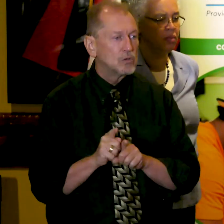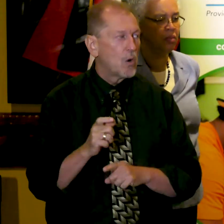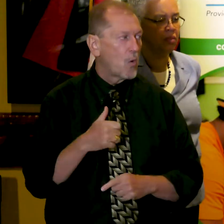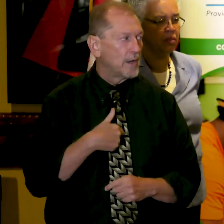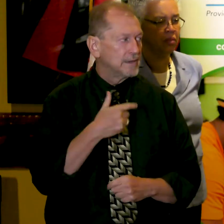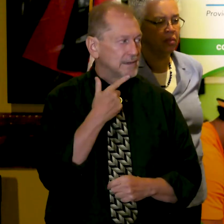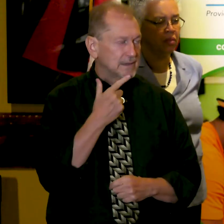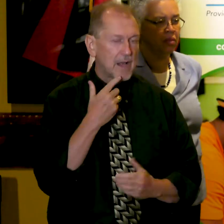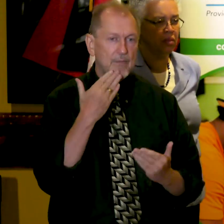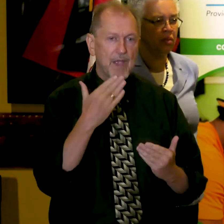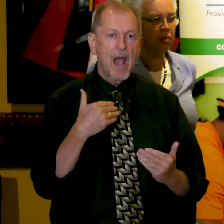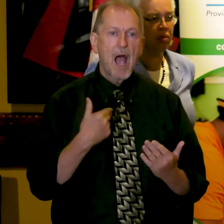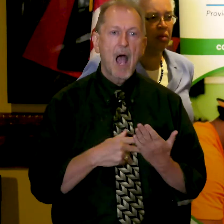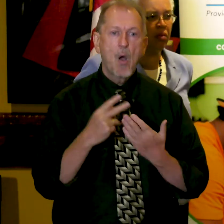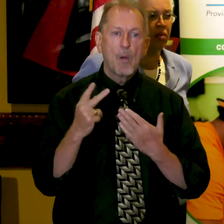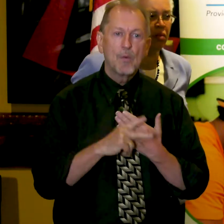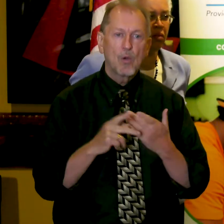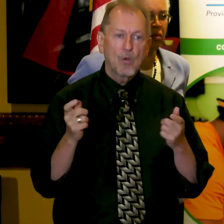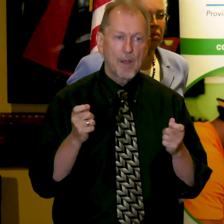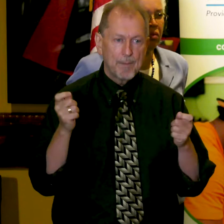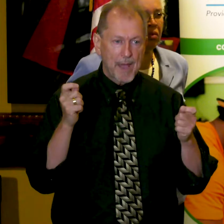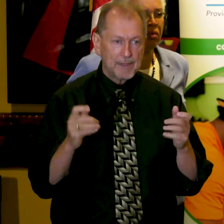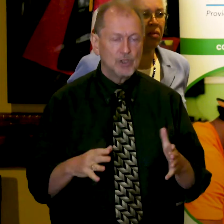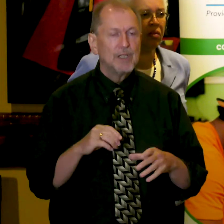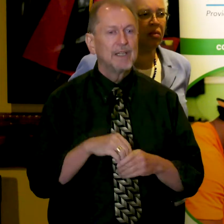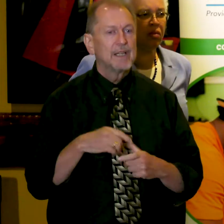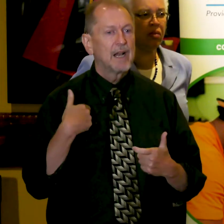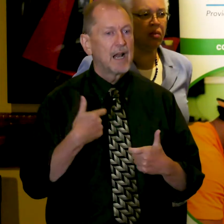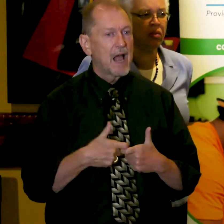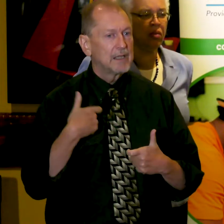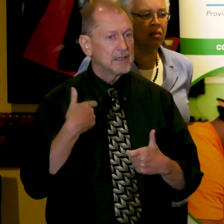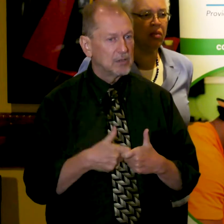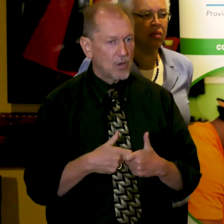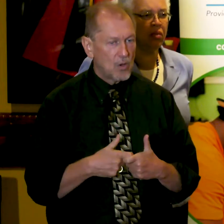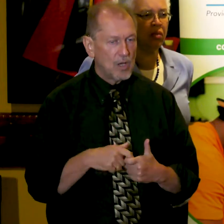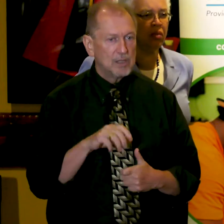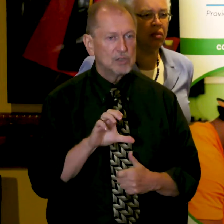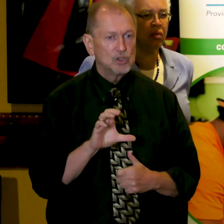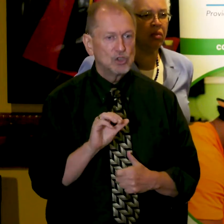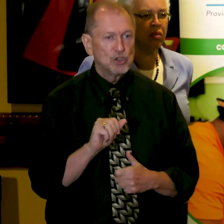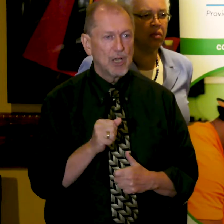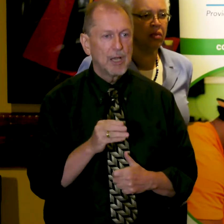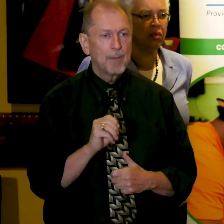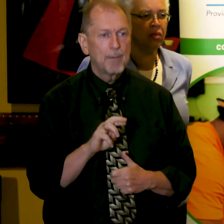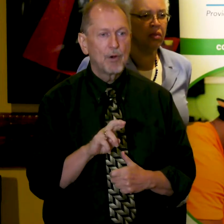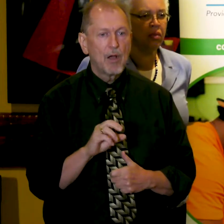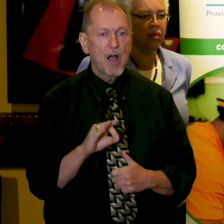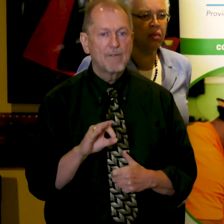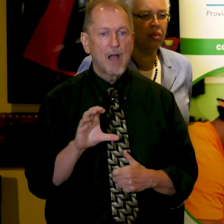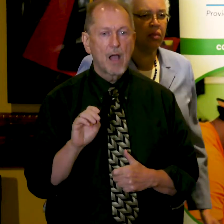our program manager at the Illinois Hispanic Chamber of Commerce. Her name is Hortensia Aldana.